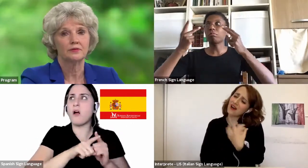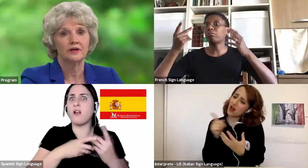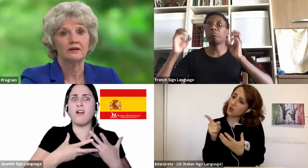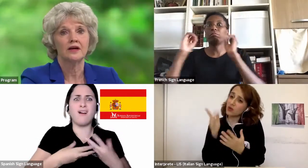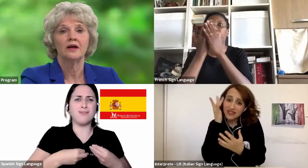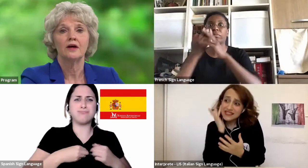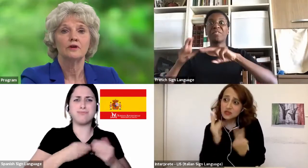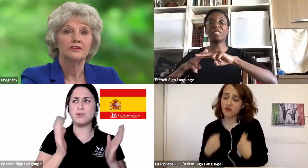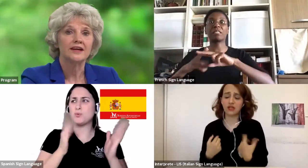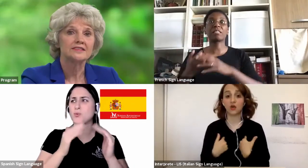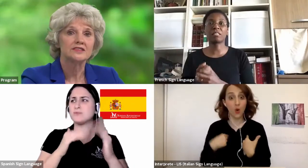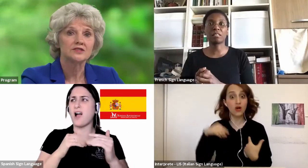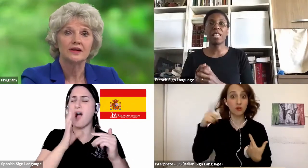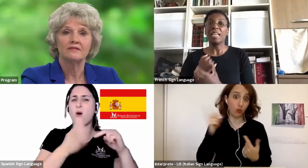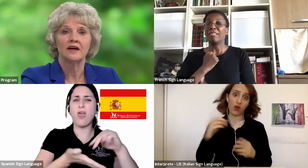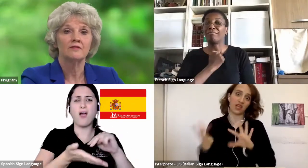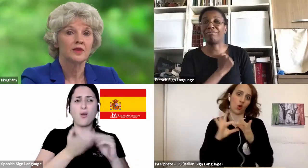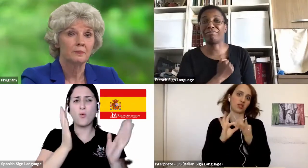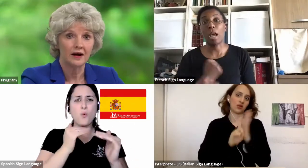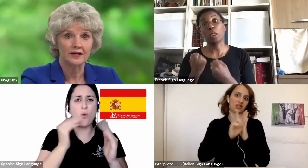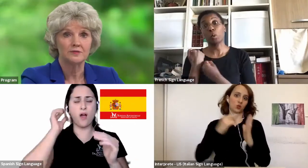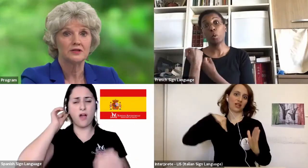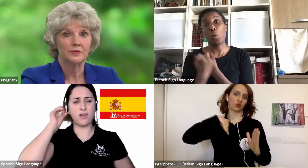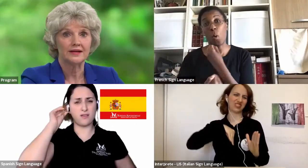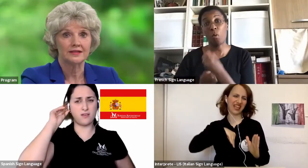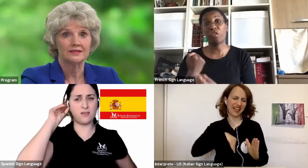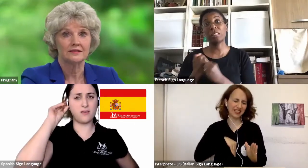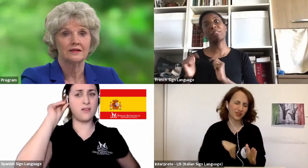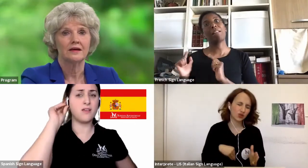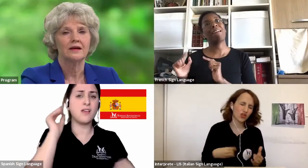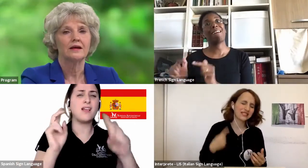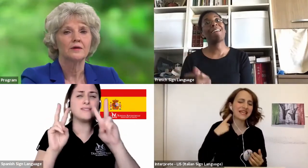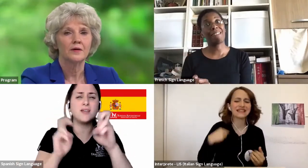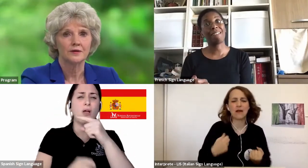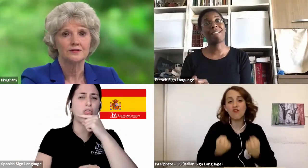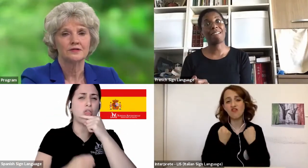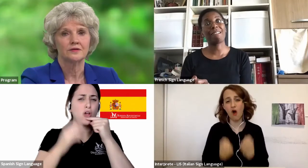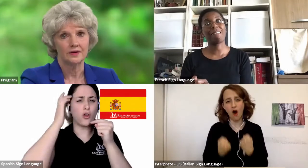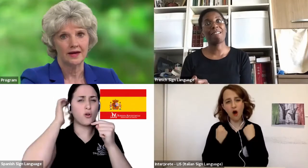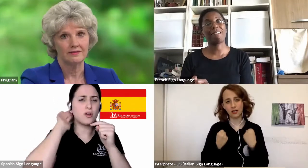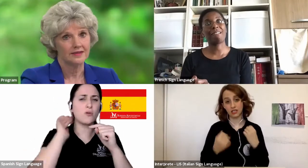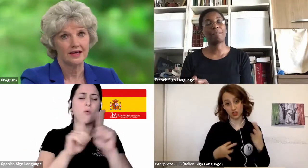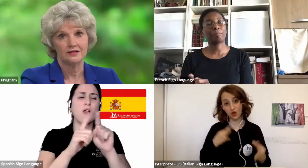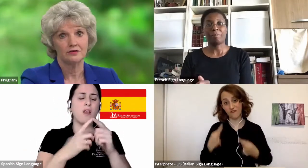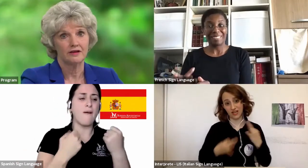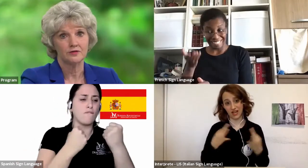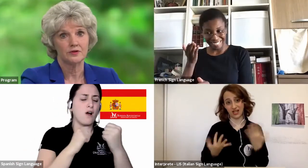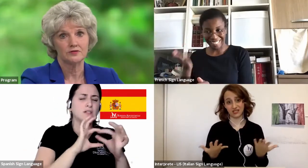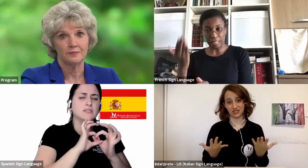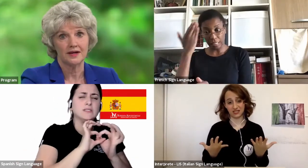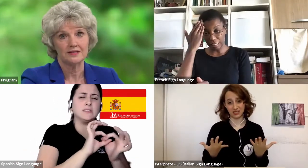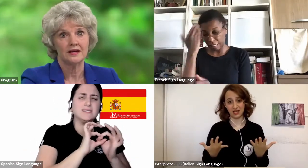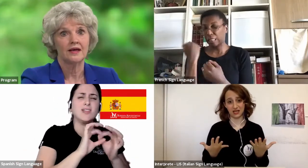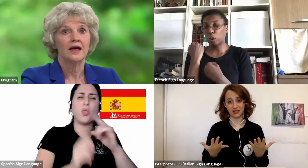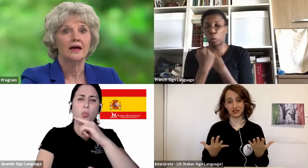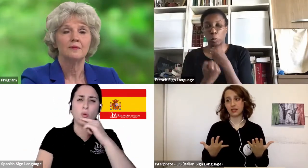when we grieve reflects the strength of the bond between us. It hurts when death takes our loved ones